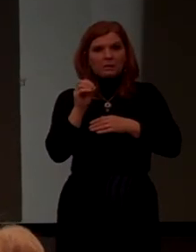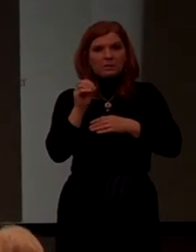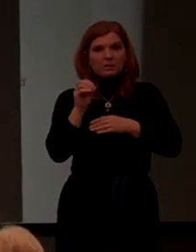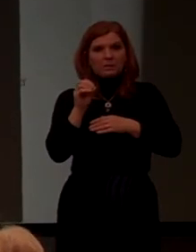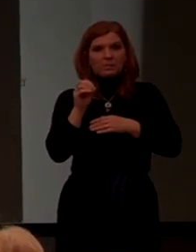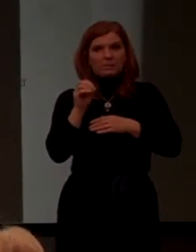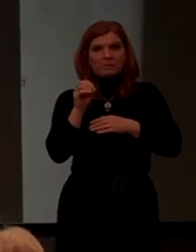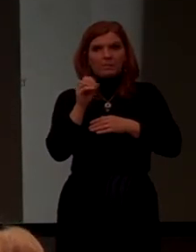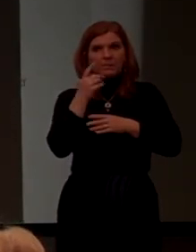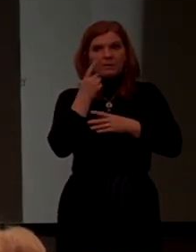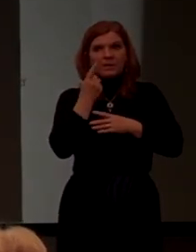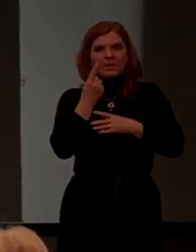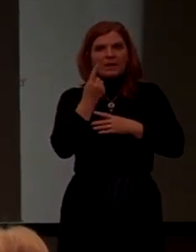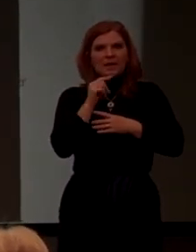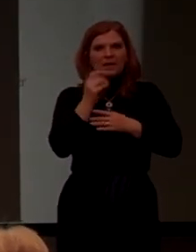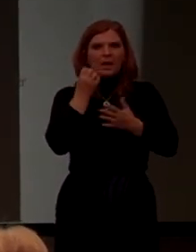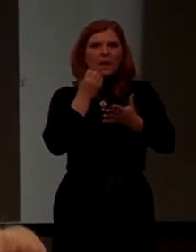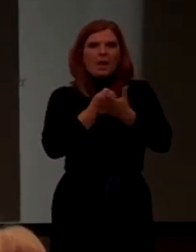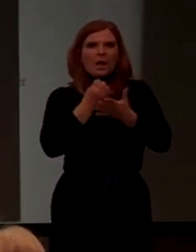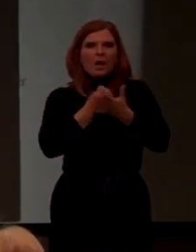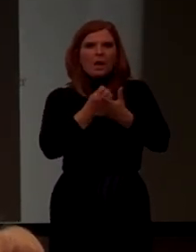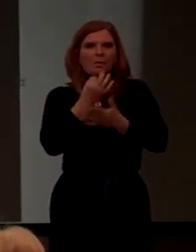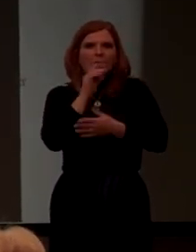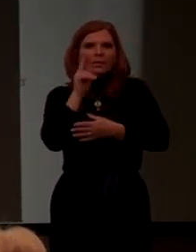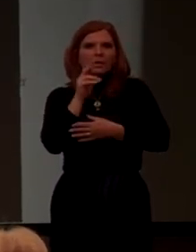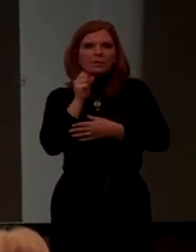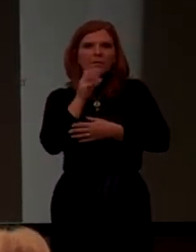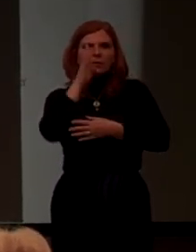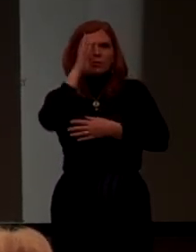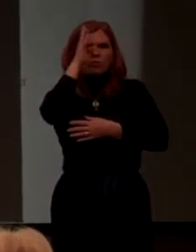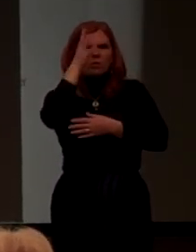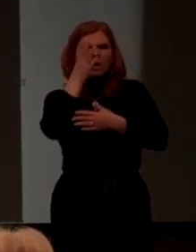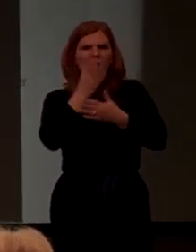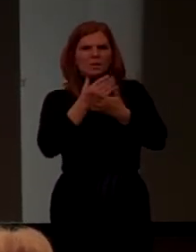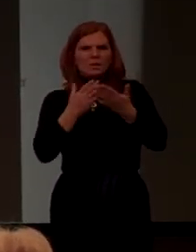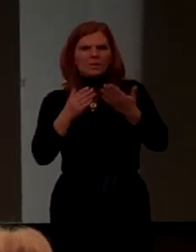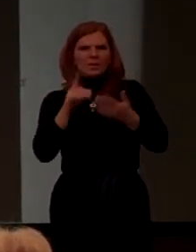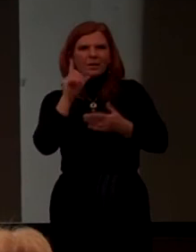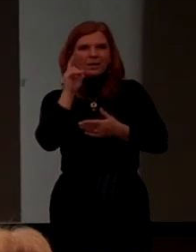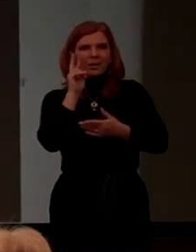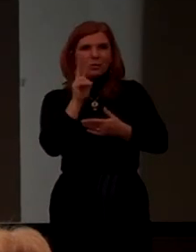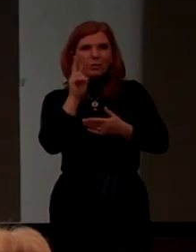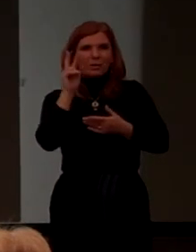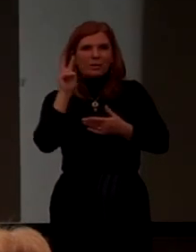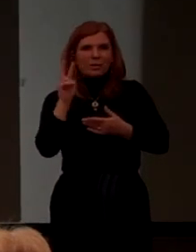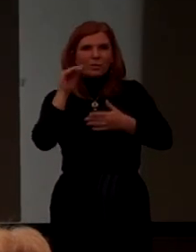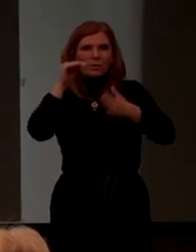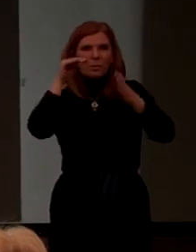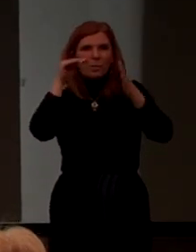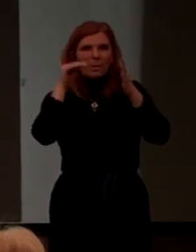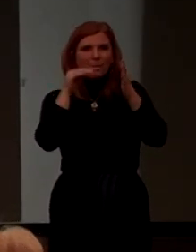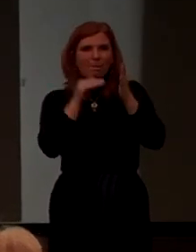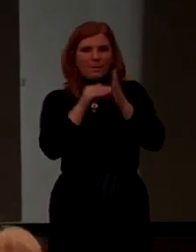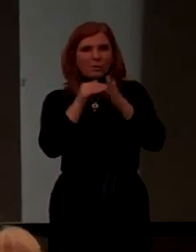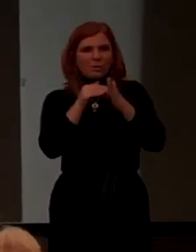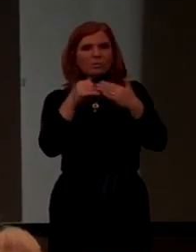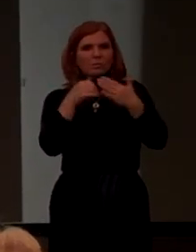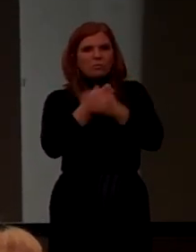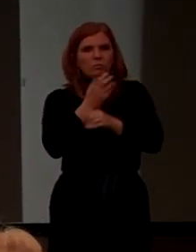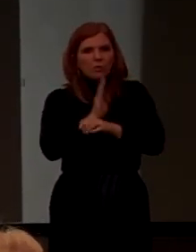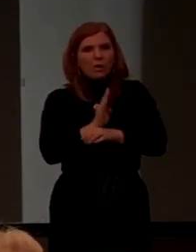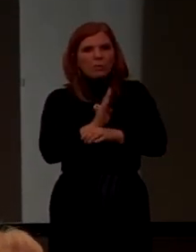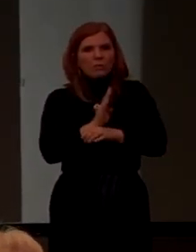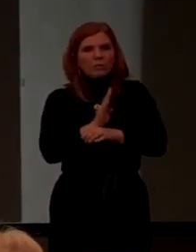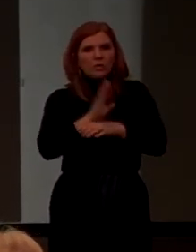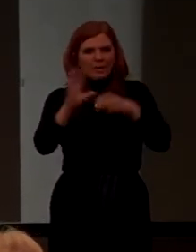the economy of the United States created something like 22 million jobs, new jobs,